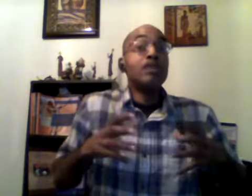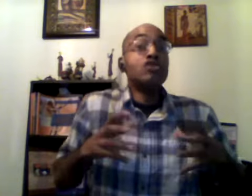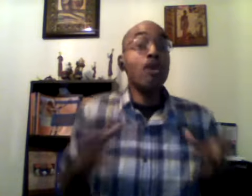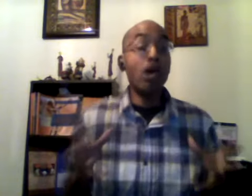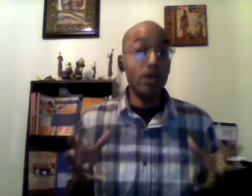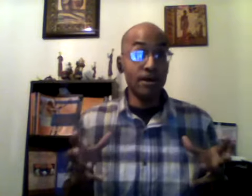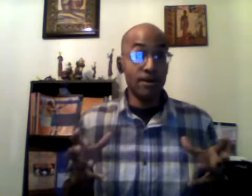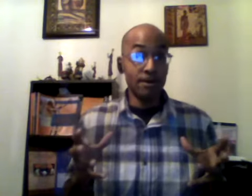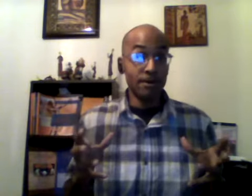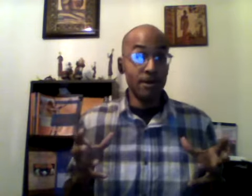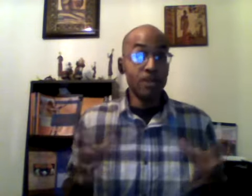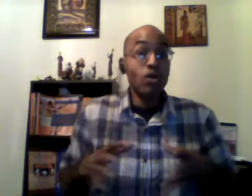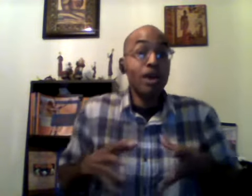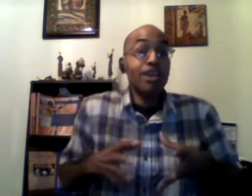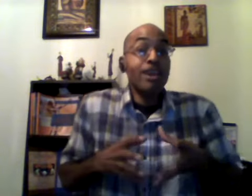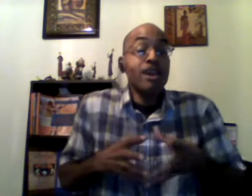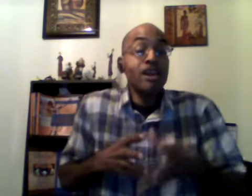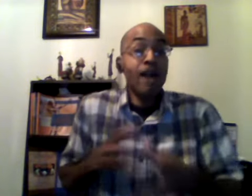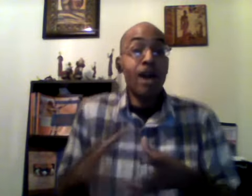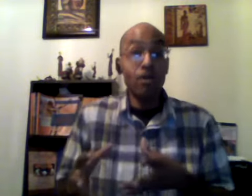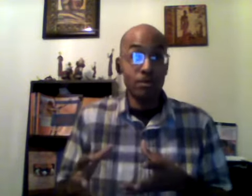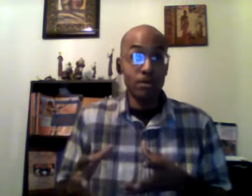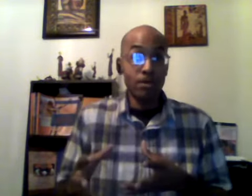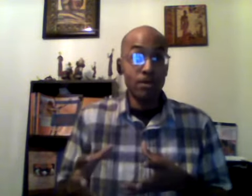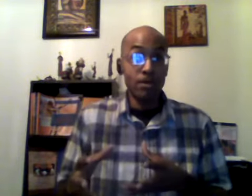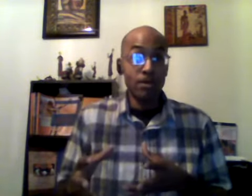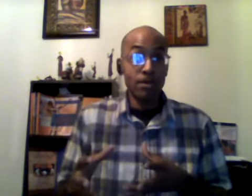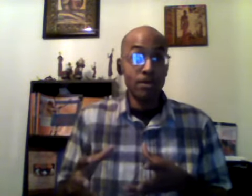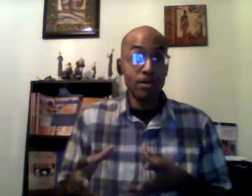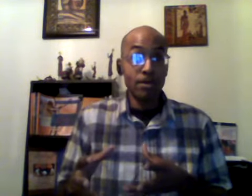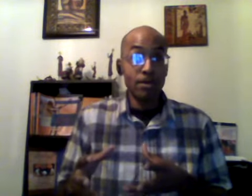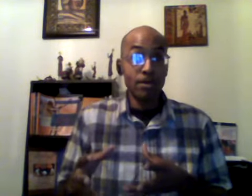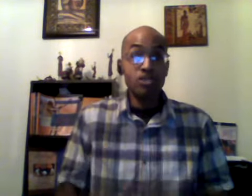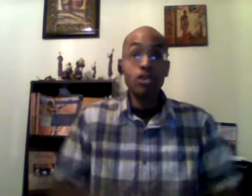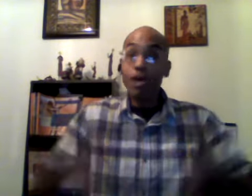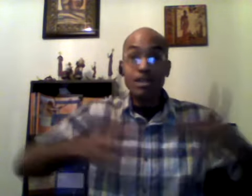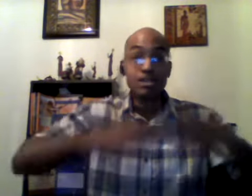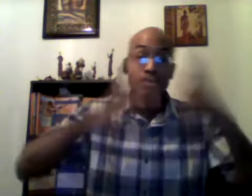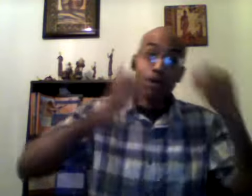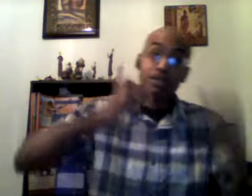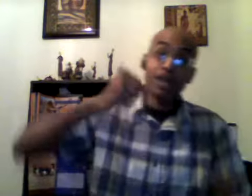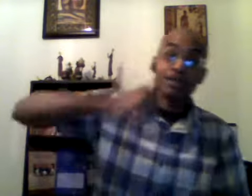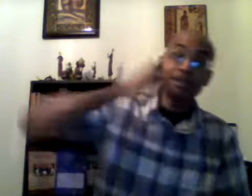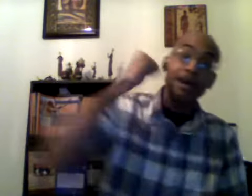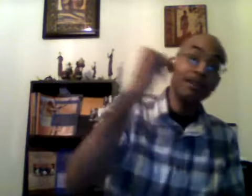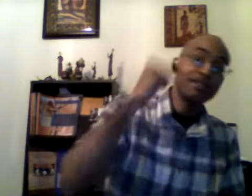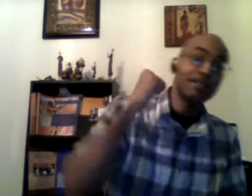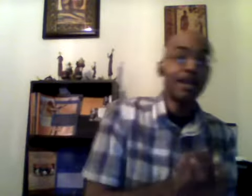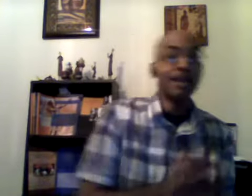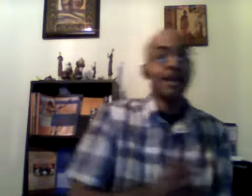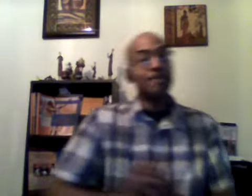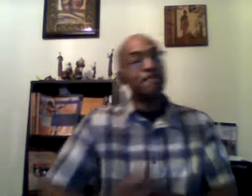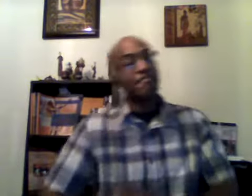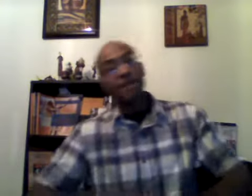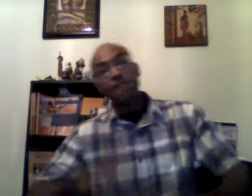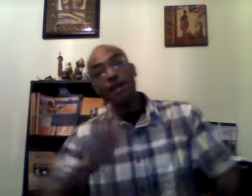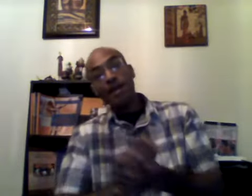stronger so it can clear out so i just want y'all to understand that man